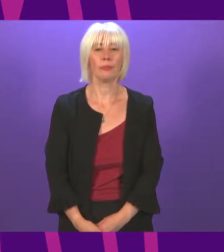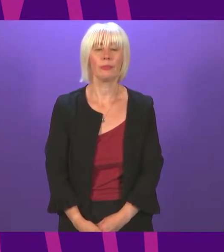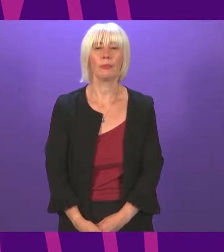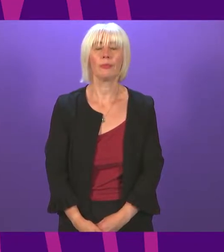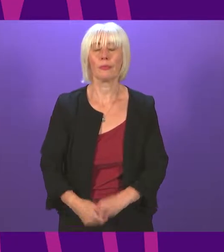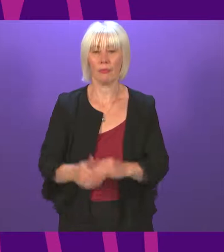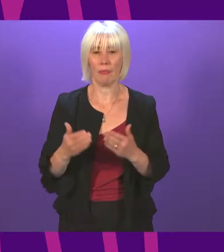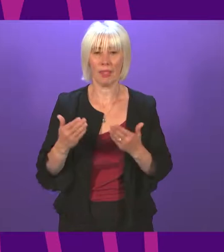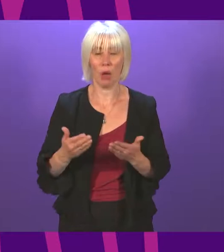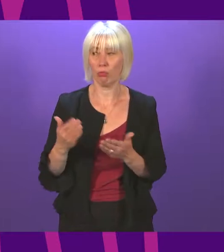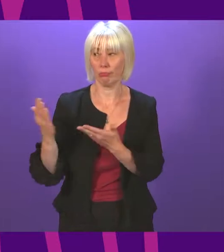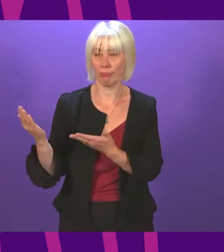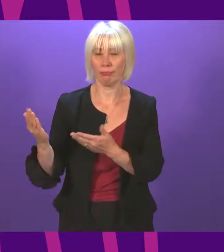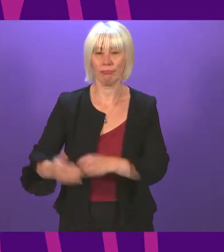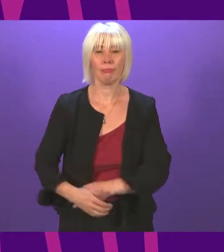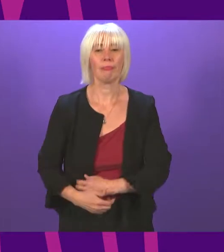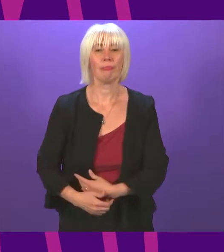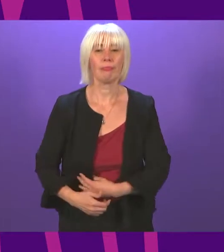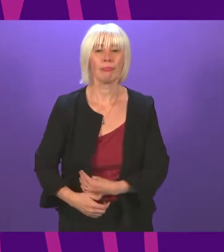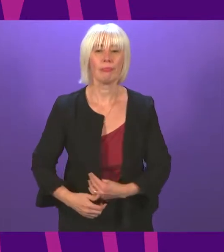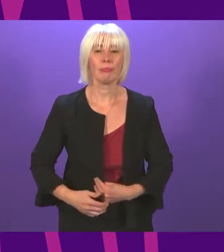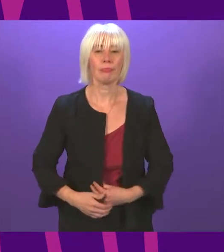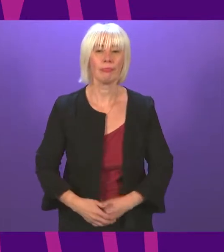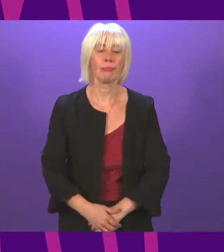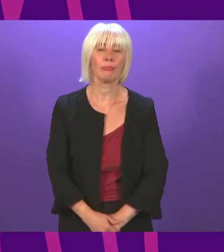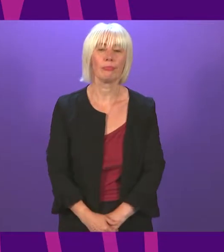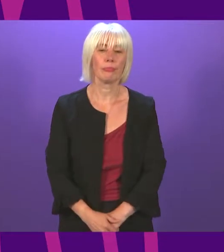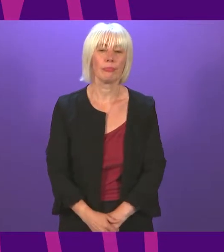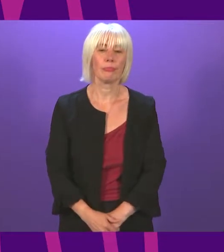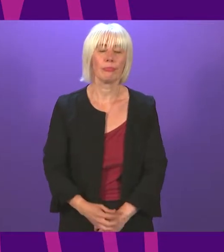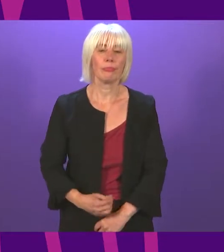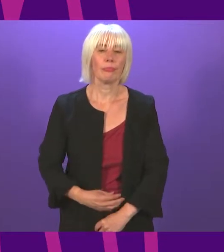Jolene Martin, thank you. Jolene Thank you.